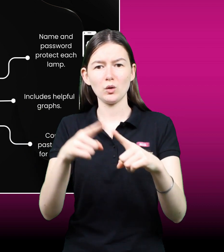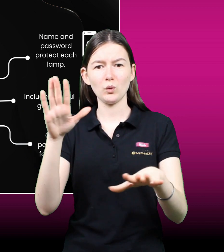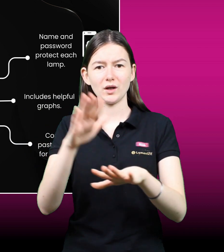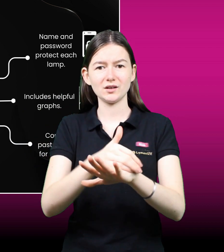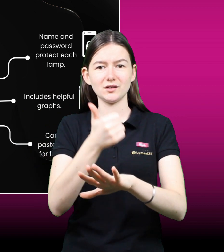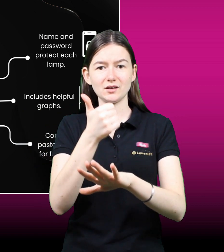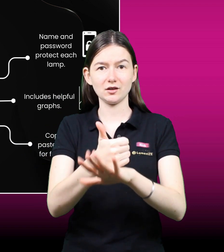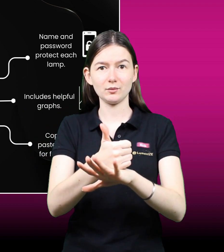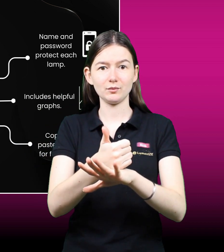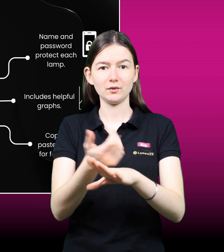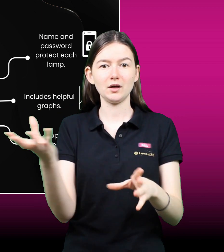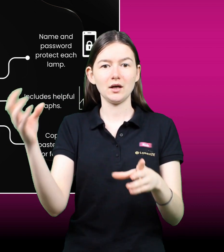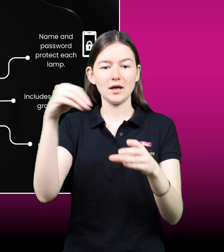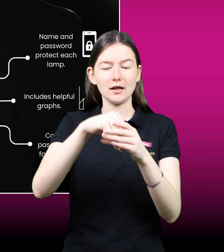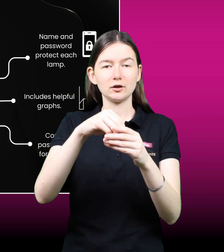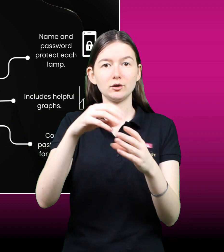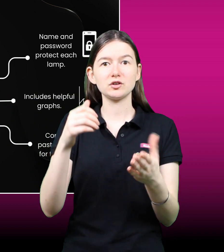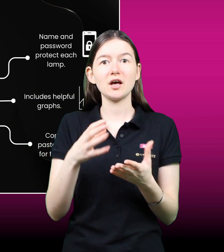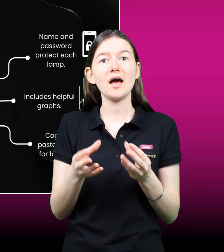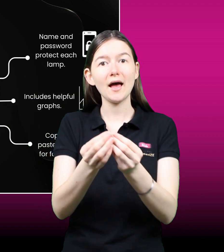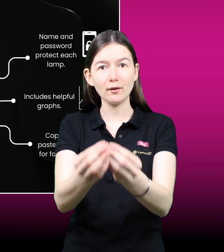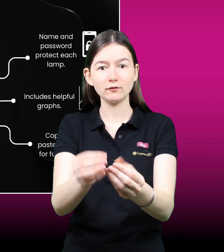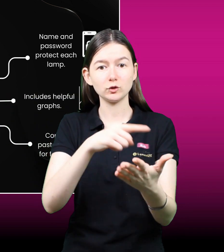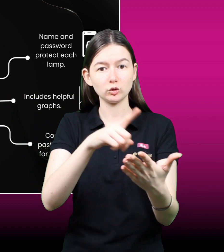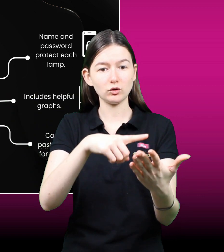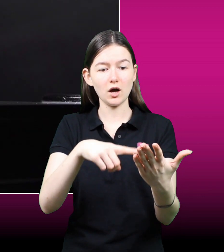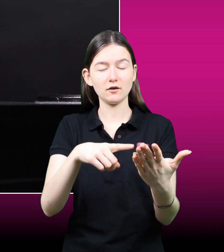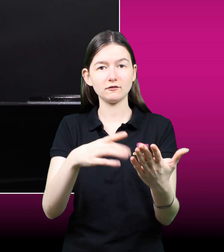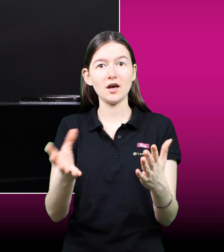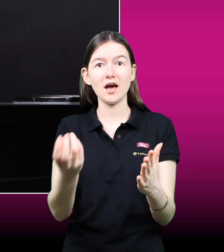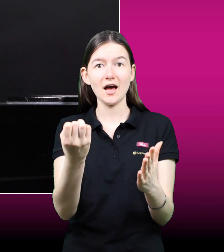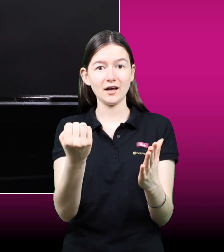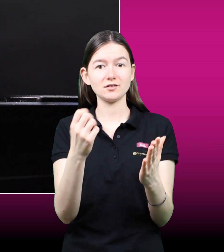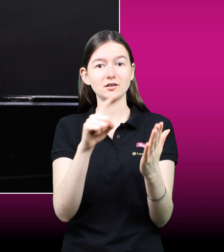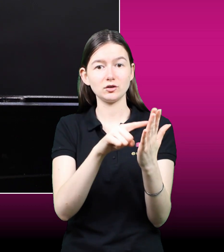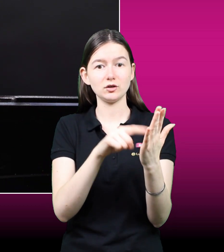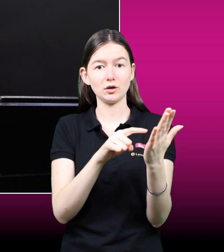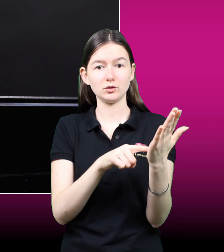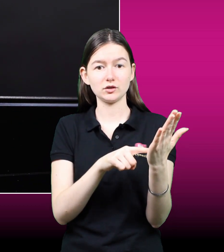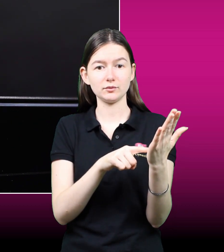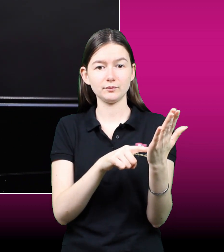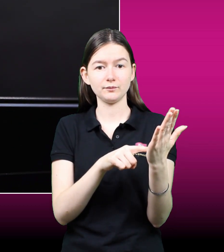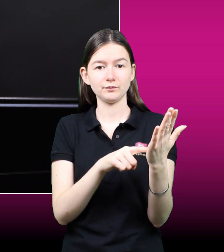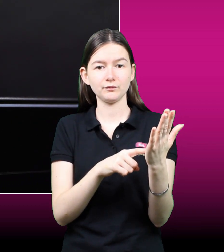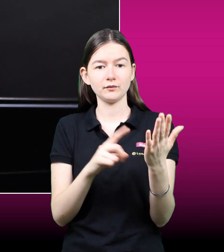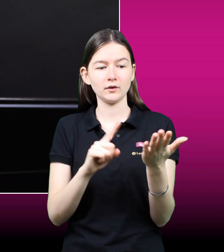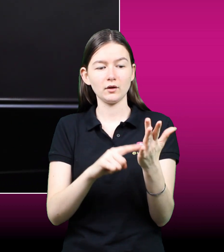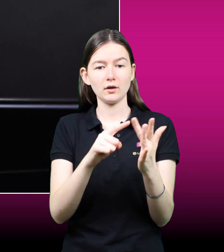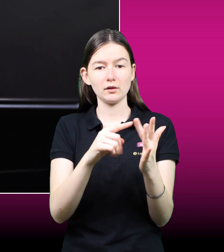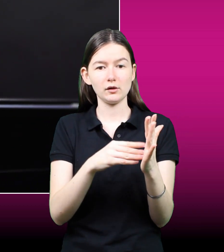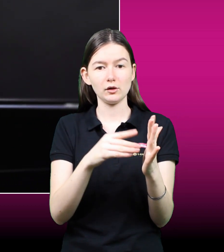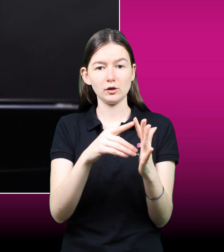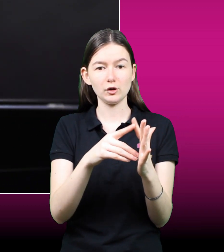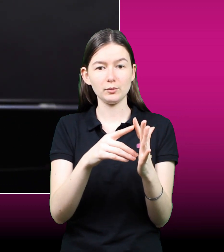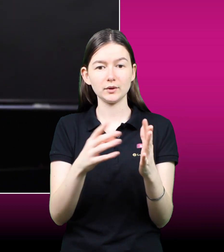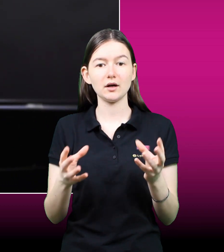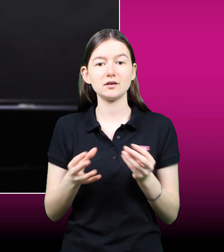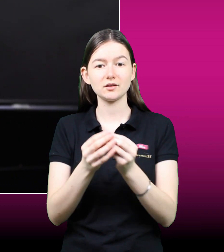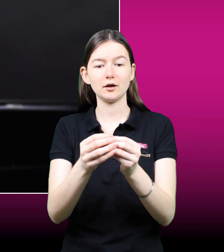includes helpful graphs, and has a note section. Luminize-enabled Pro T5 and LED bar have an in-built